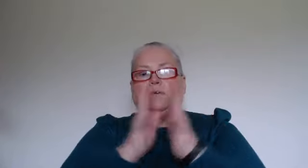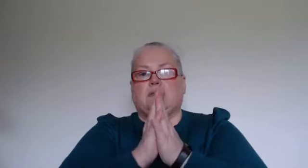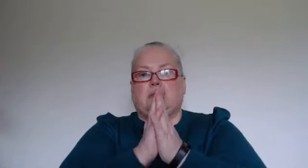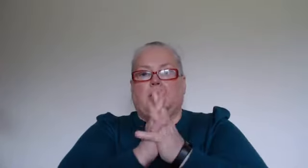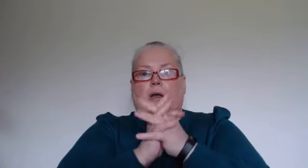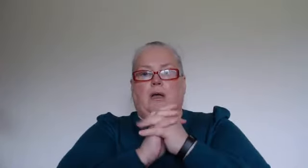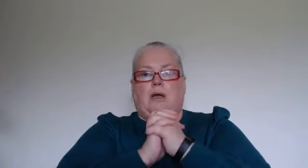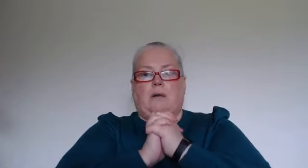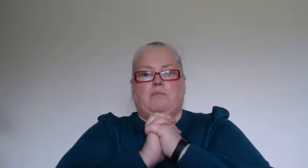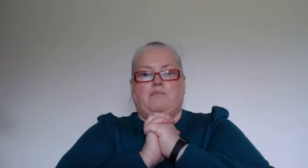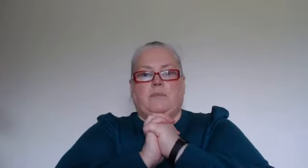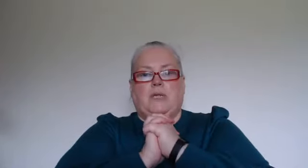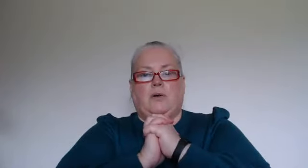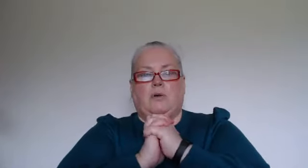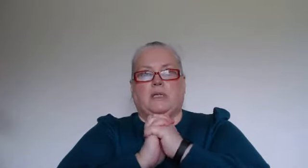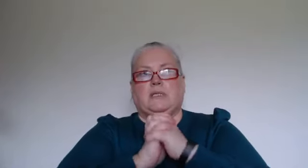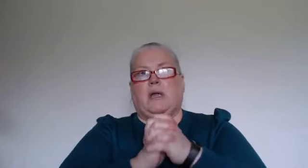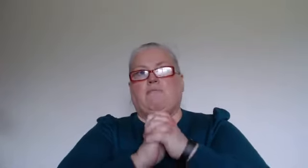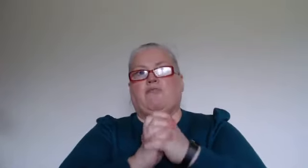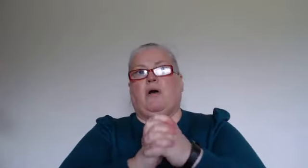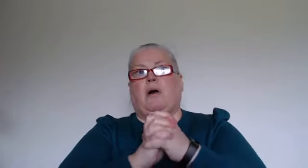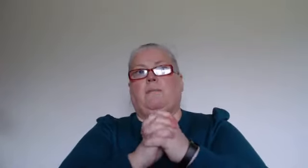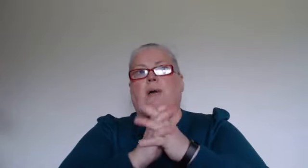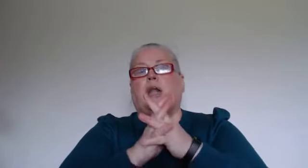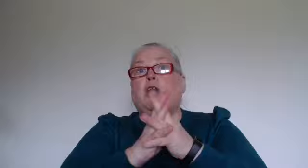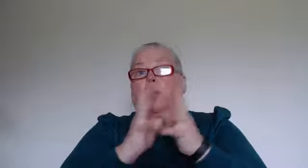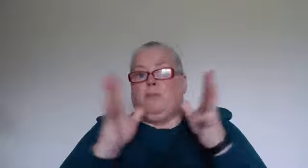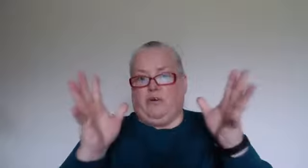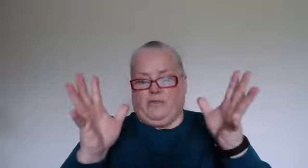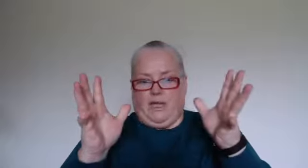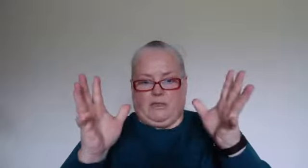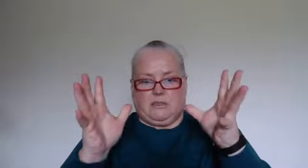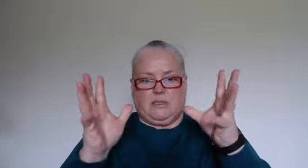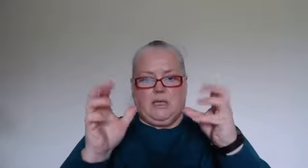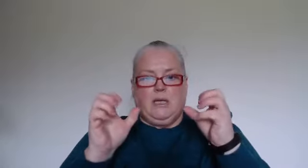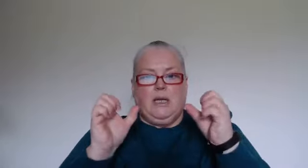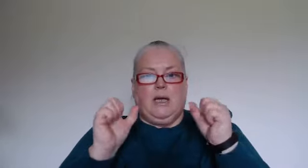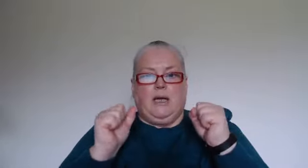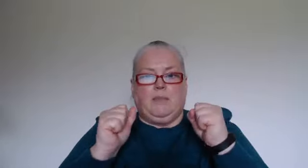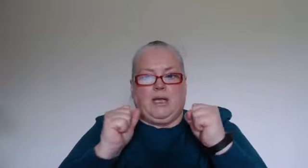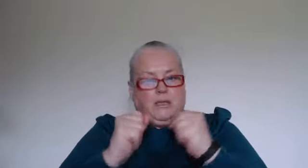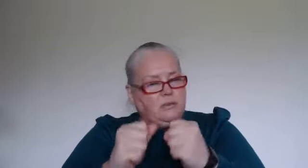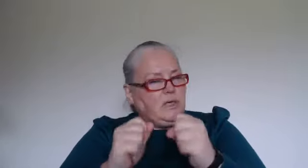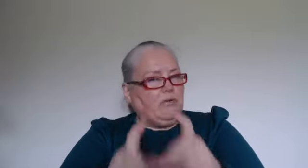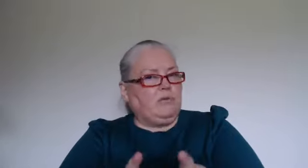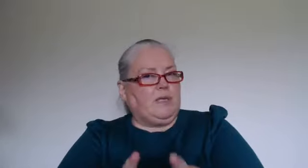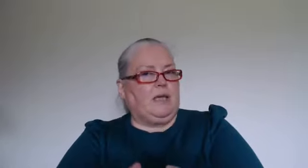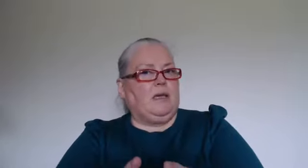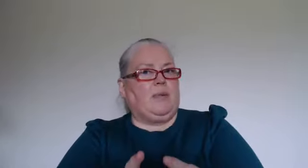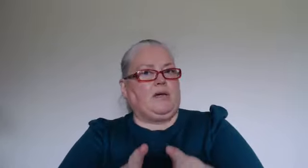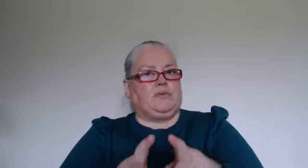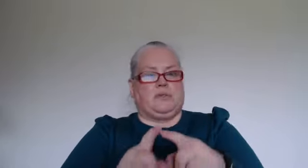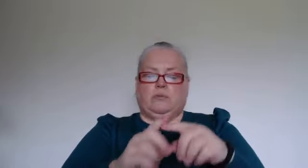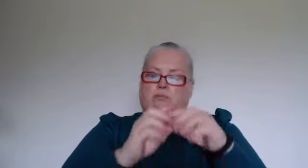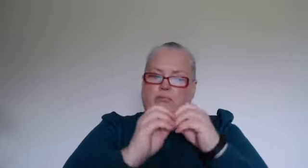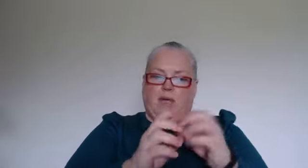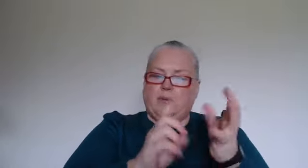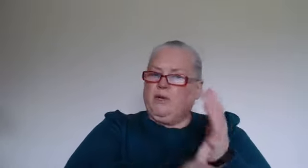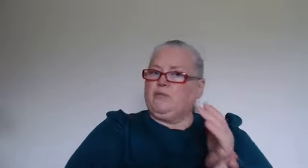you know can stem from a number of things including our own thinking patterns. maybe not from